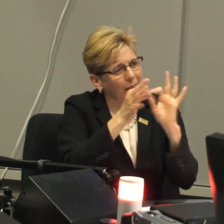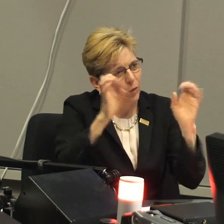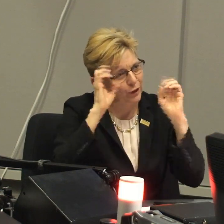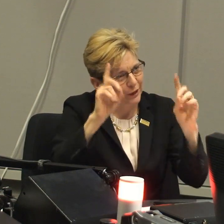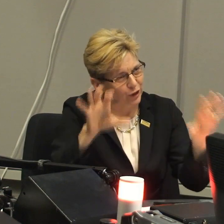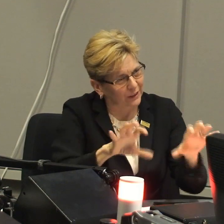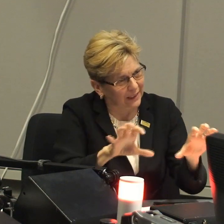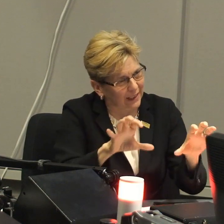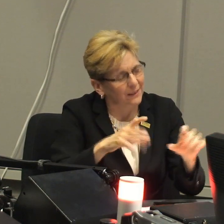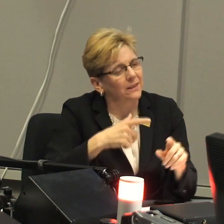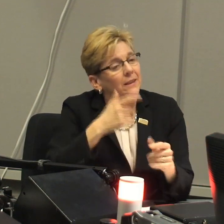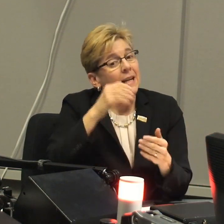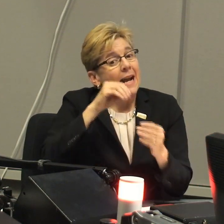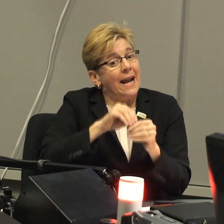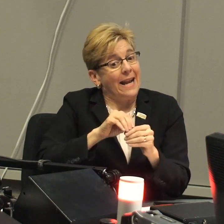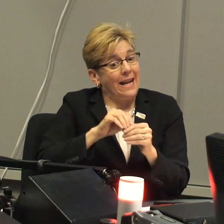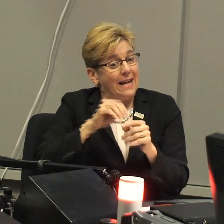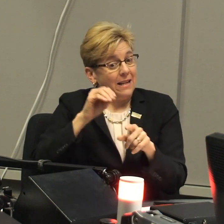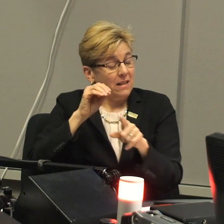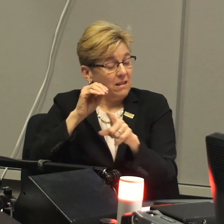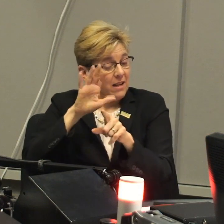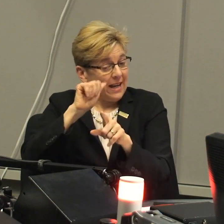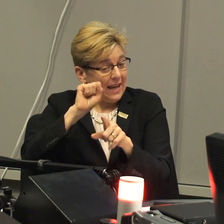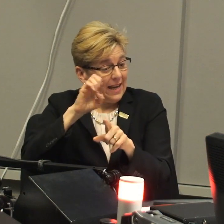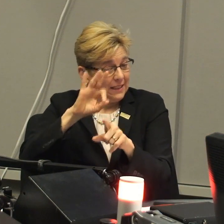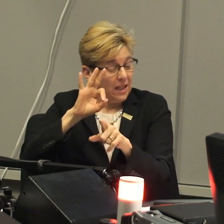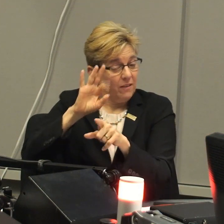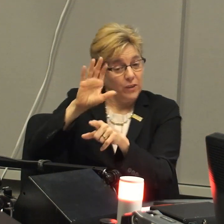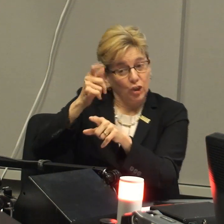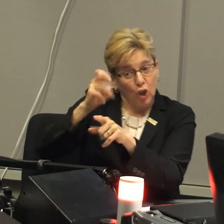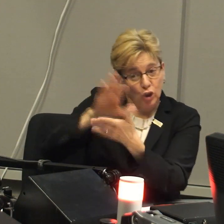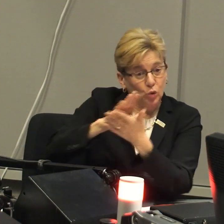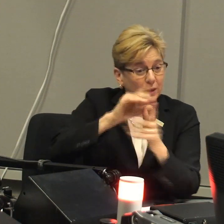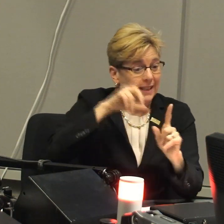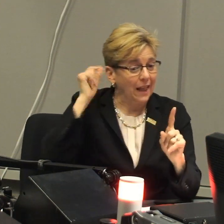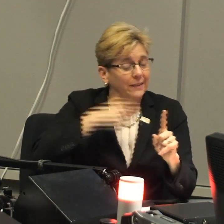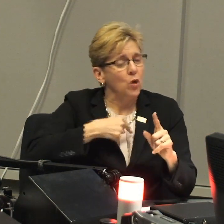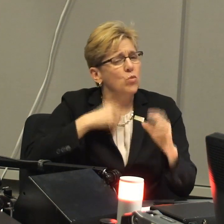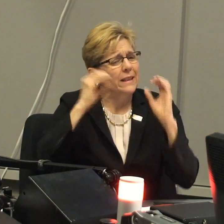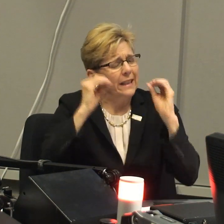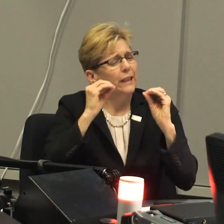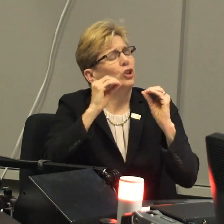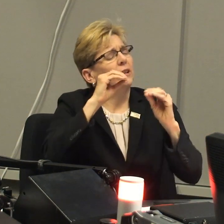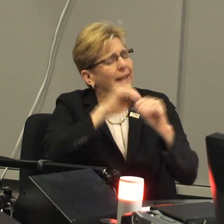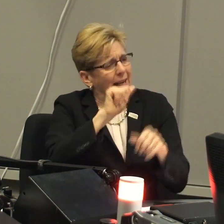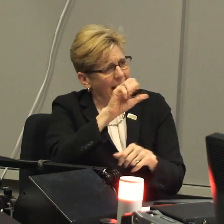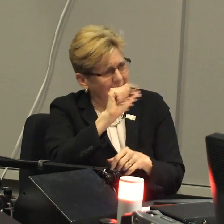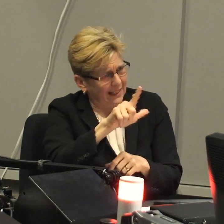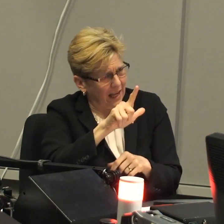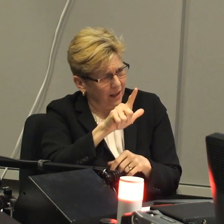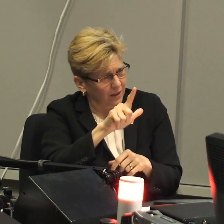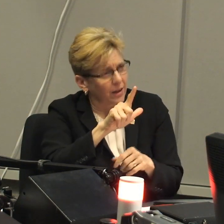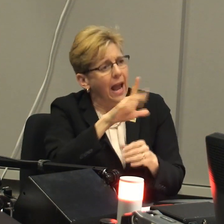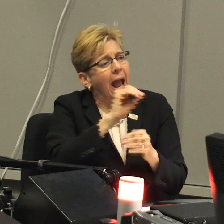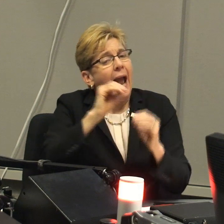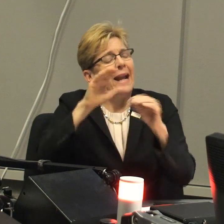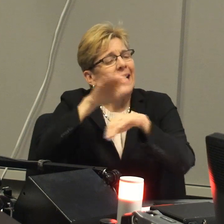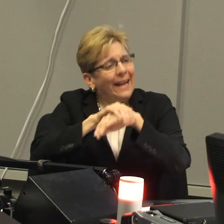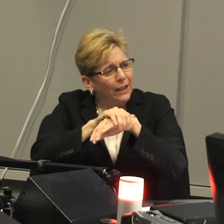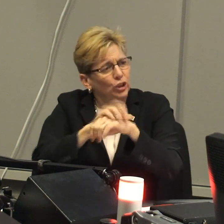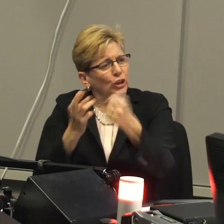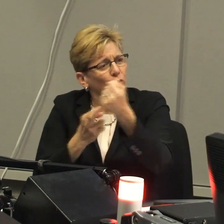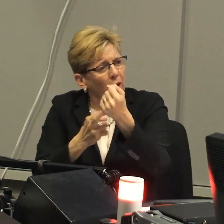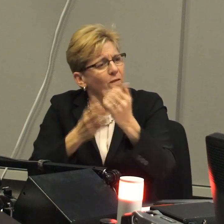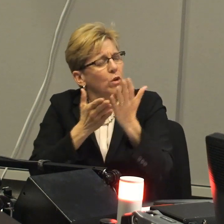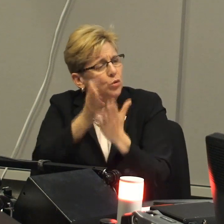bilingual that also shows the notion of equivalence and equity given to both language. In the case of this charter school and Gallaudet,